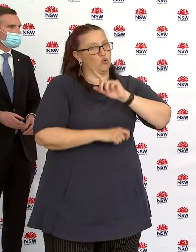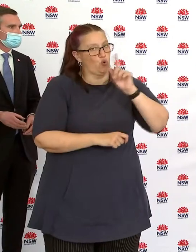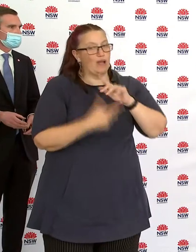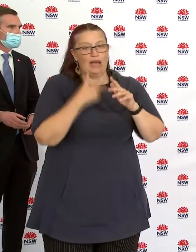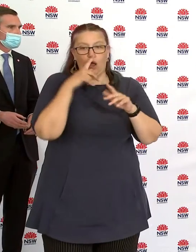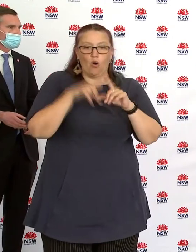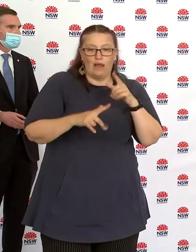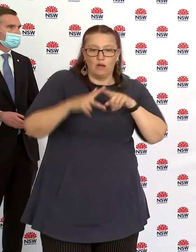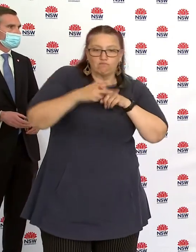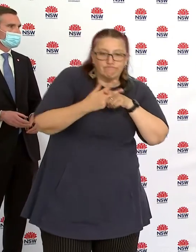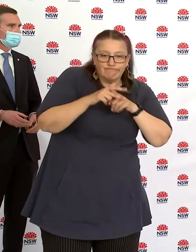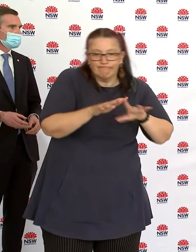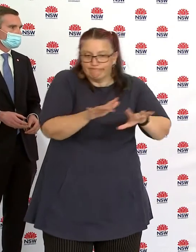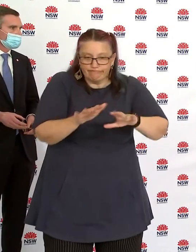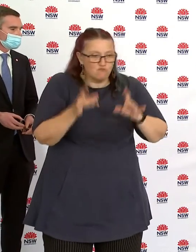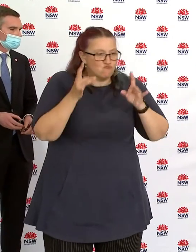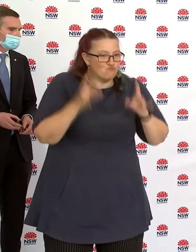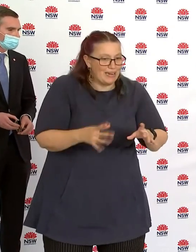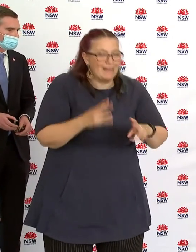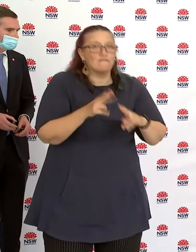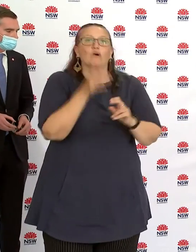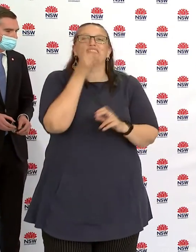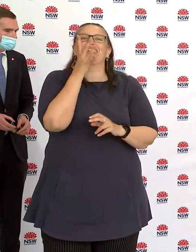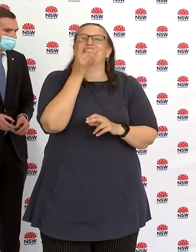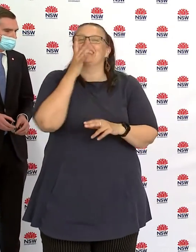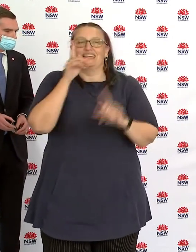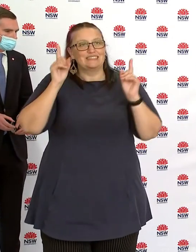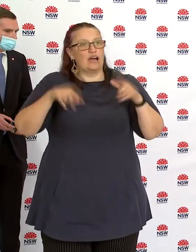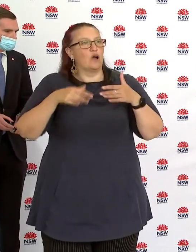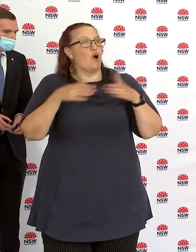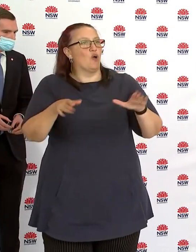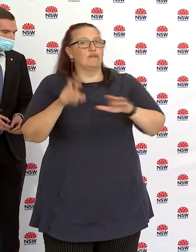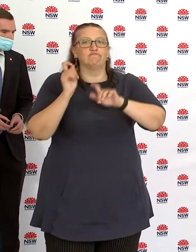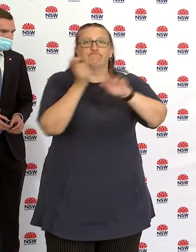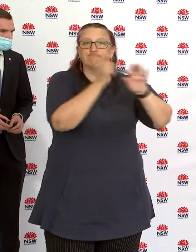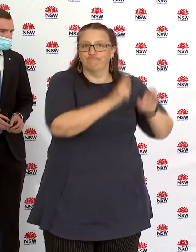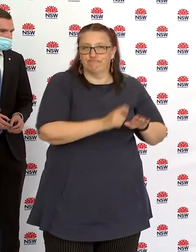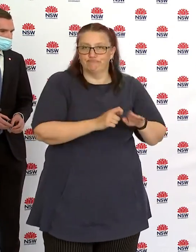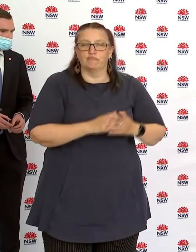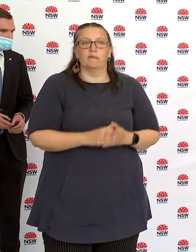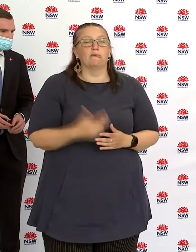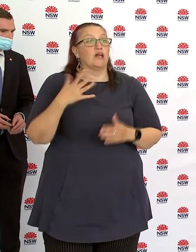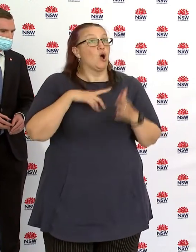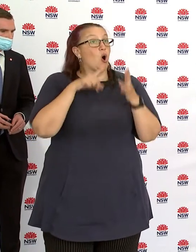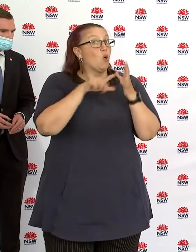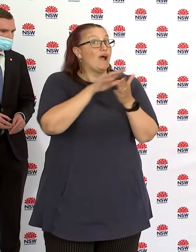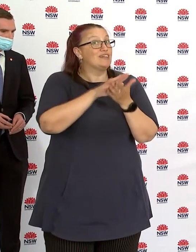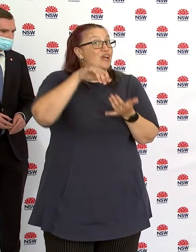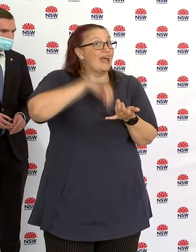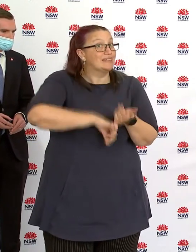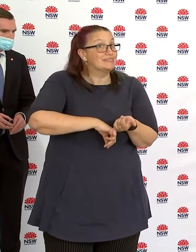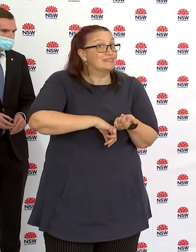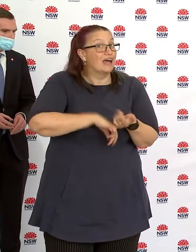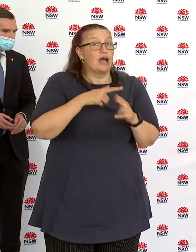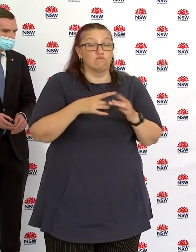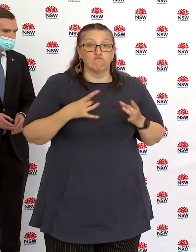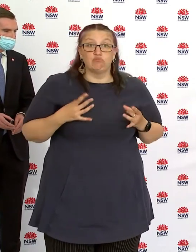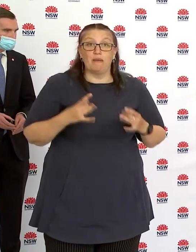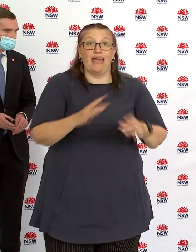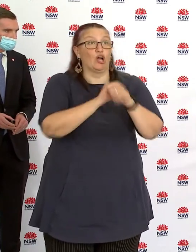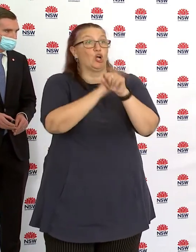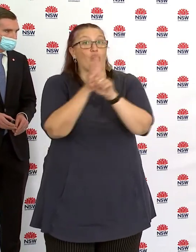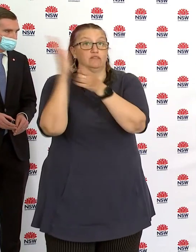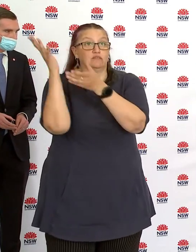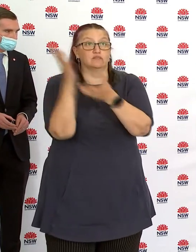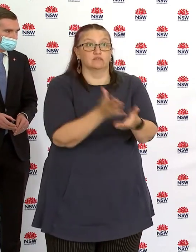done, preparing your sites for a very COVID safe construction site, OH&S issues, also receiving delivery. So